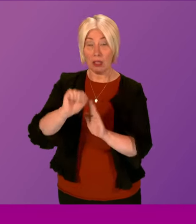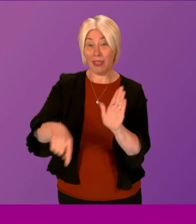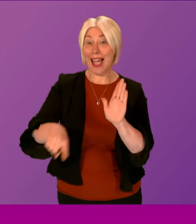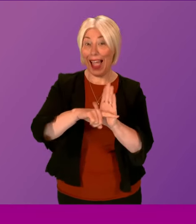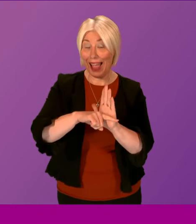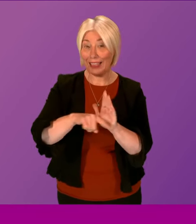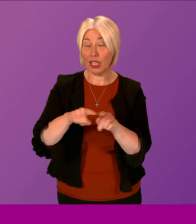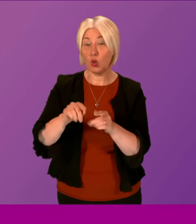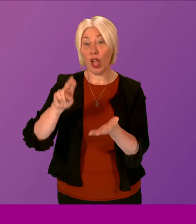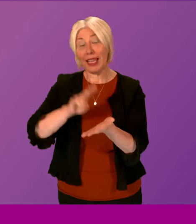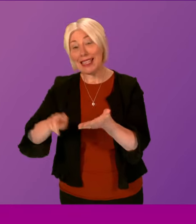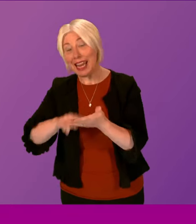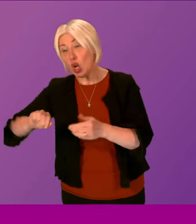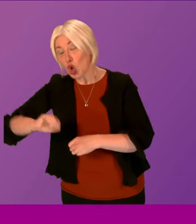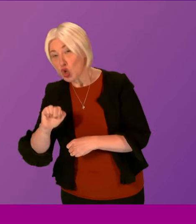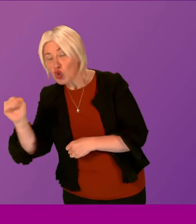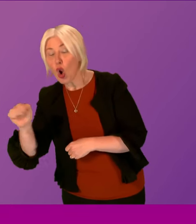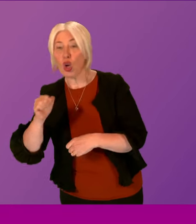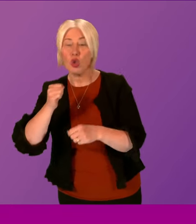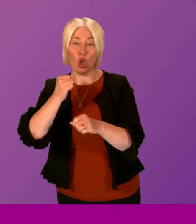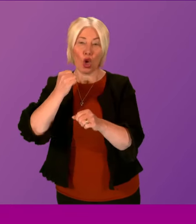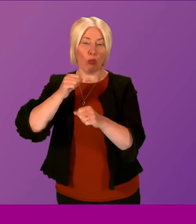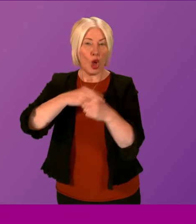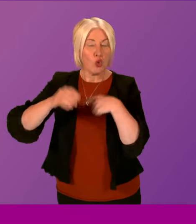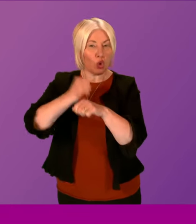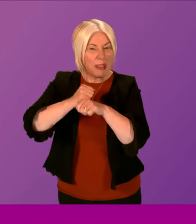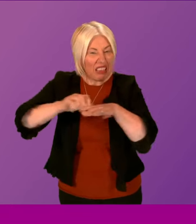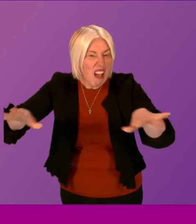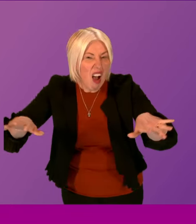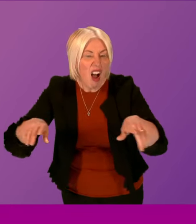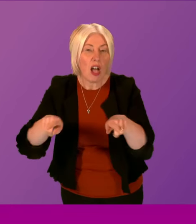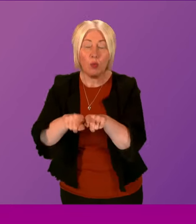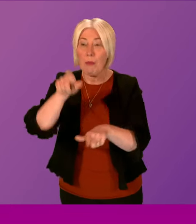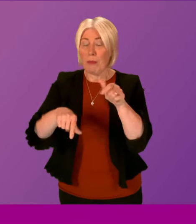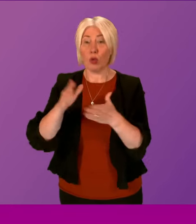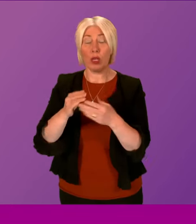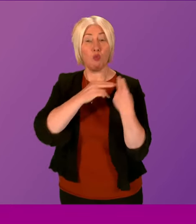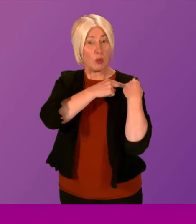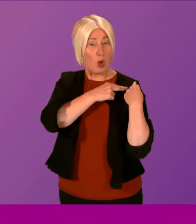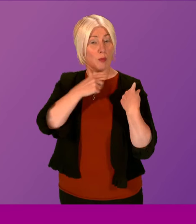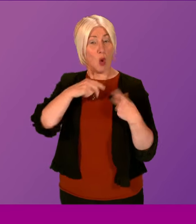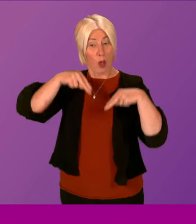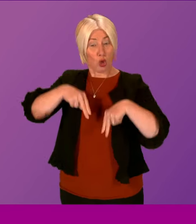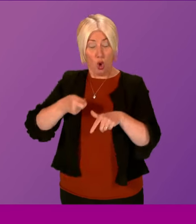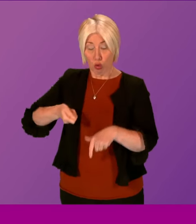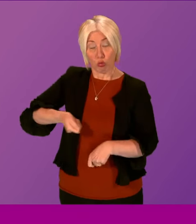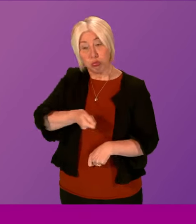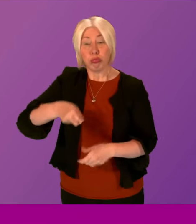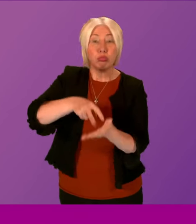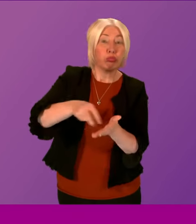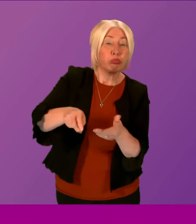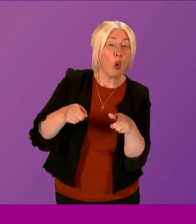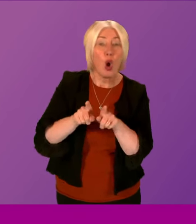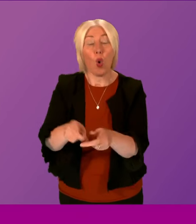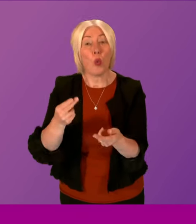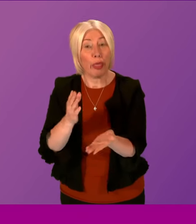Nature Scott's traditional and social media activity on responsible dog walking, but I've also asked the Minister for Agriculture and Connectivity to consider what